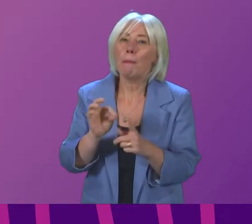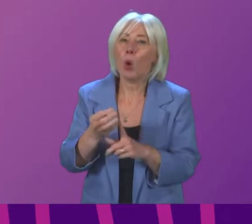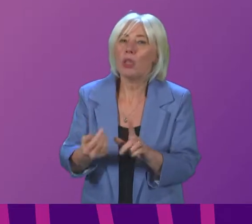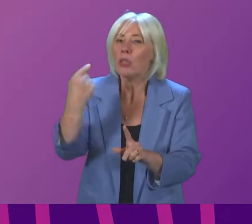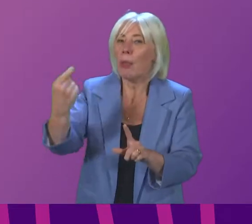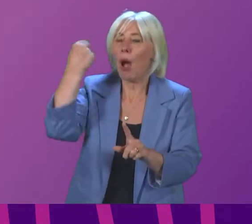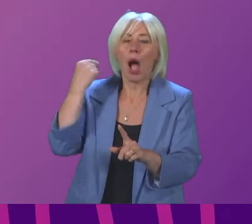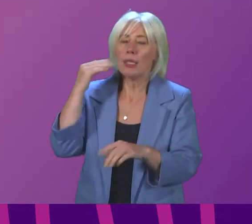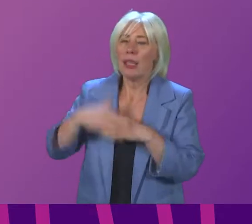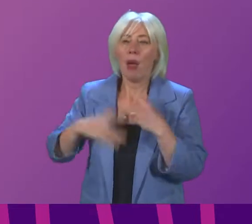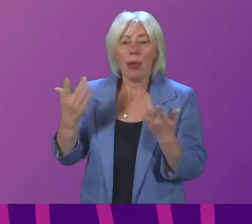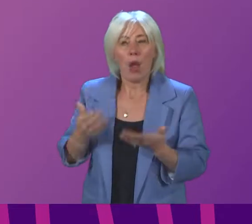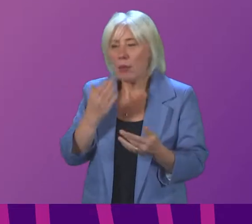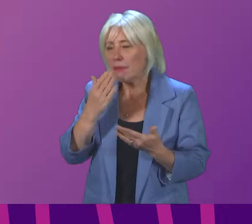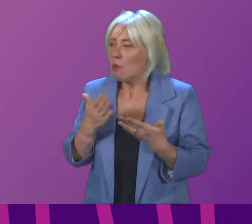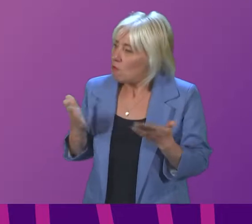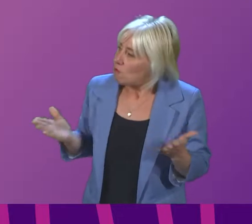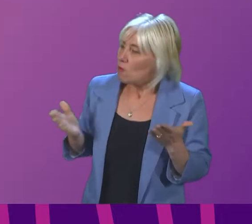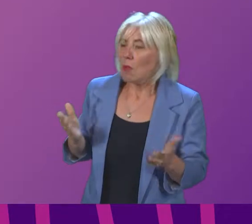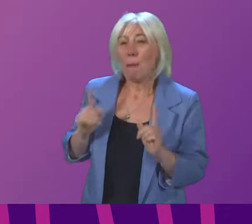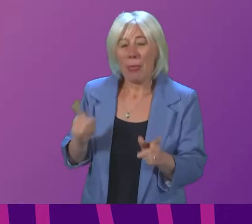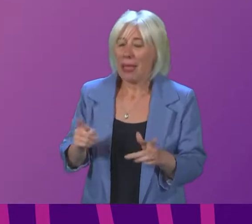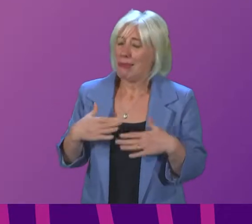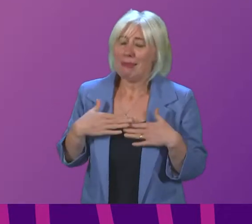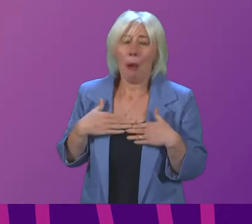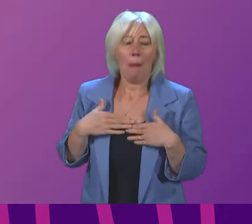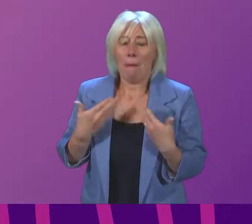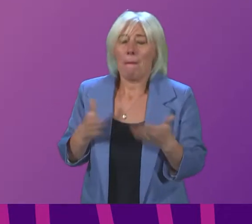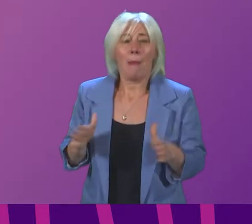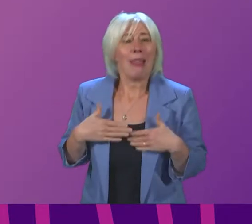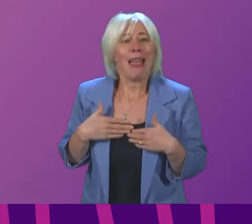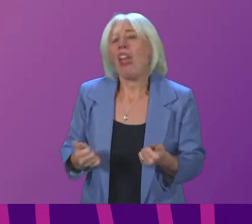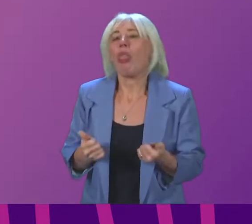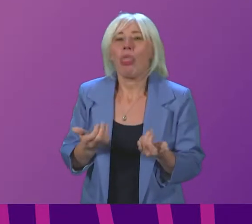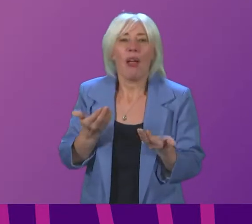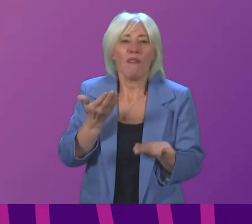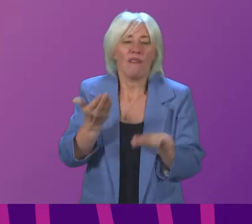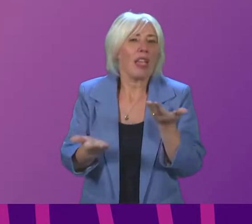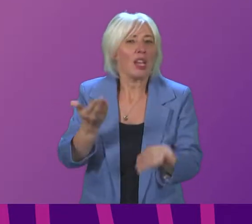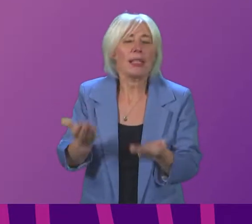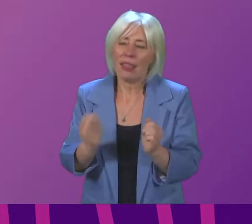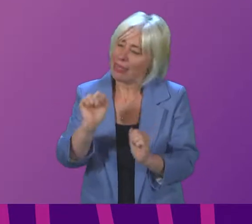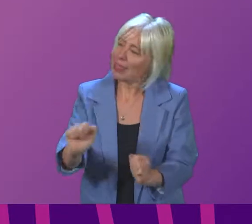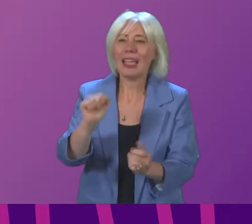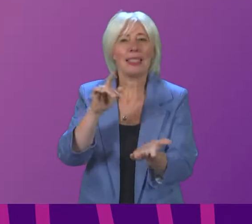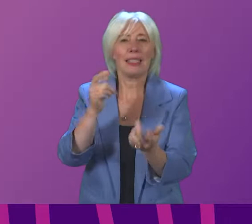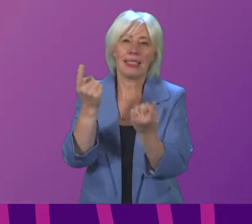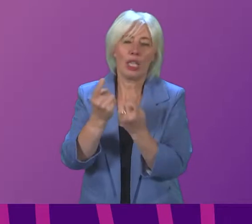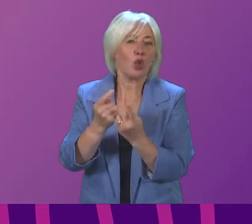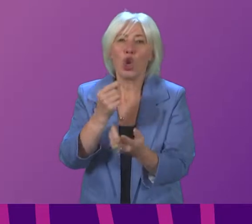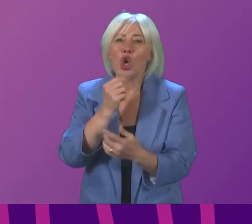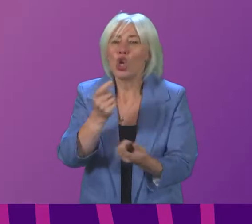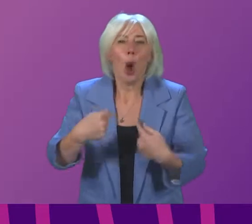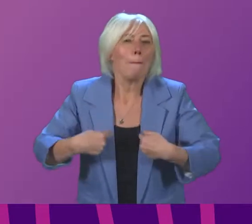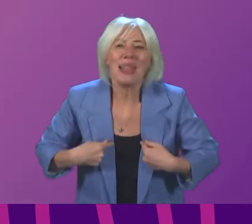but that is the basic issue of public health fairness at the heart of it and that is the issue that it is not just me